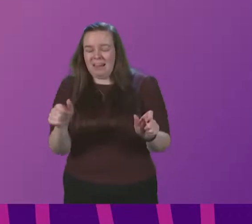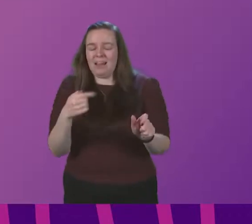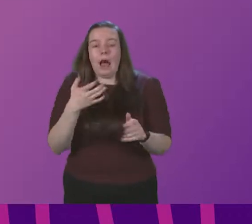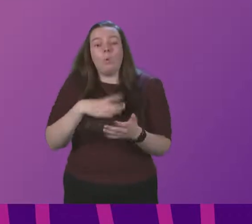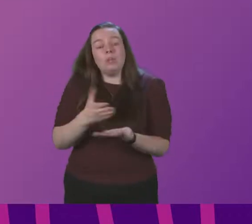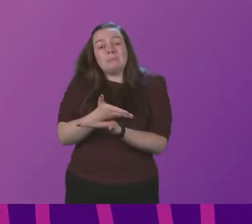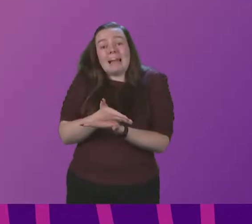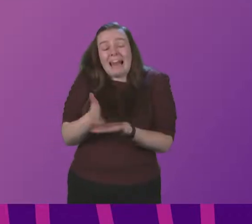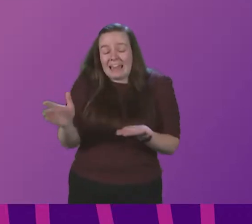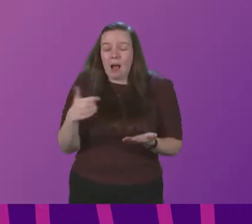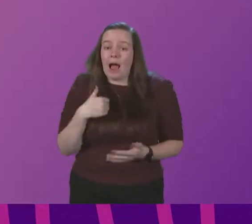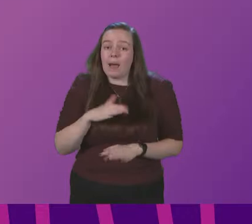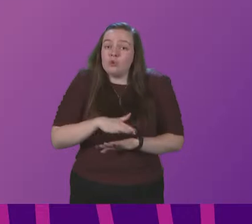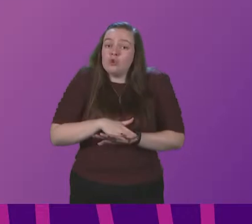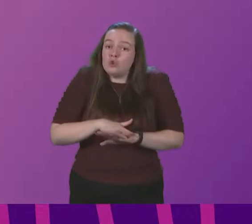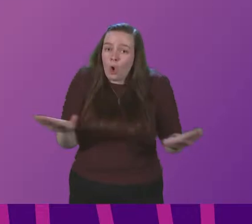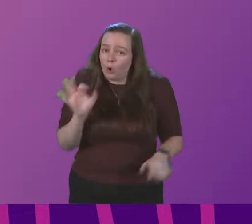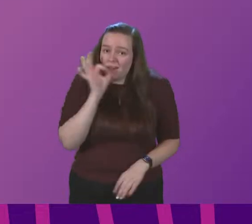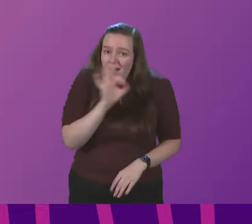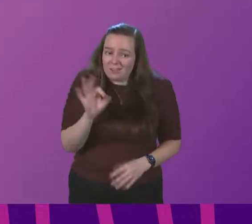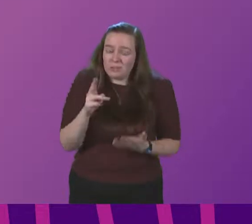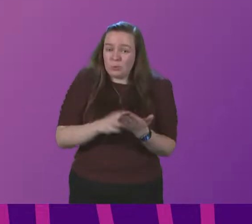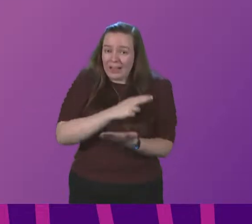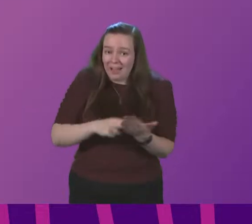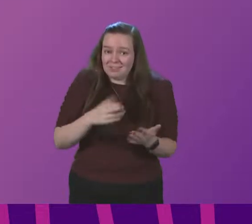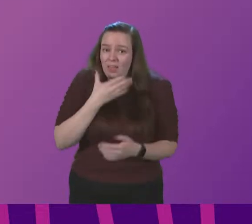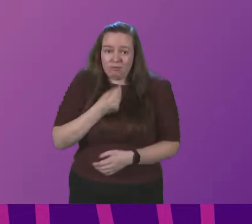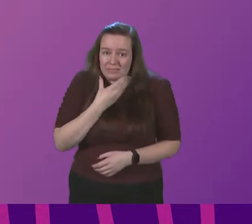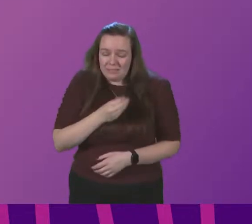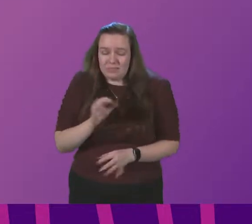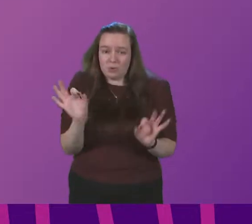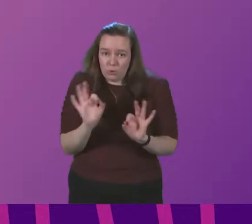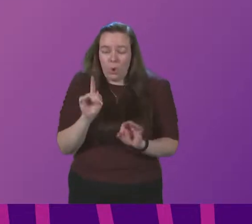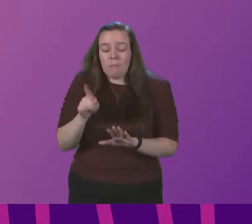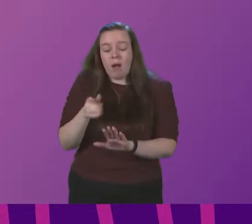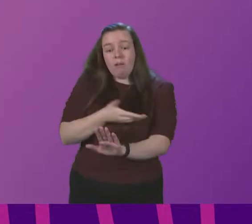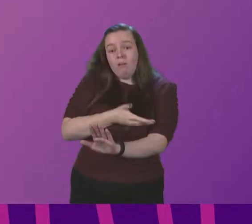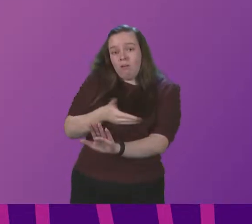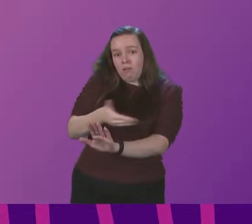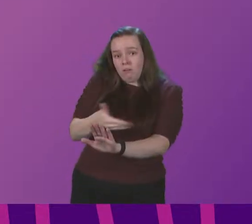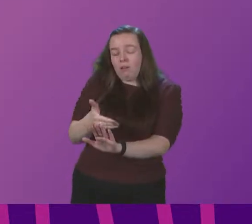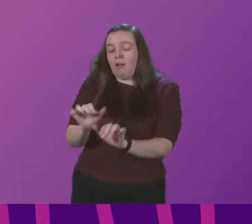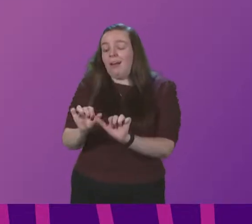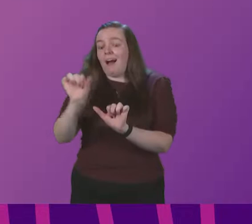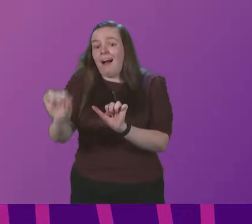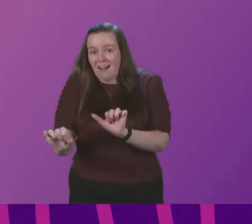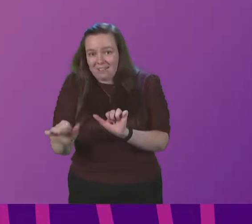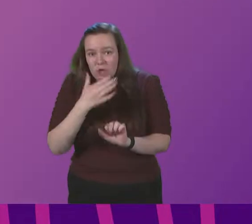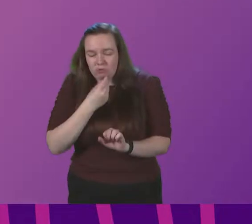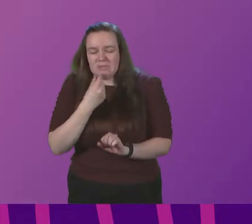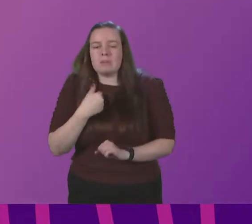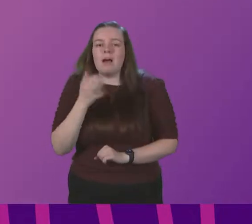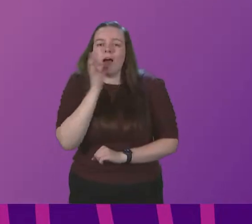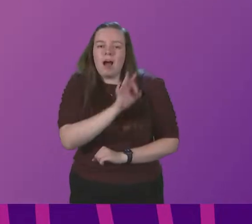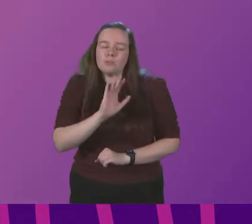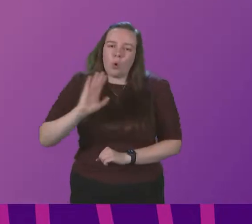clear, I am not asking anyone to cancel Christmas, but in the run-up to and in the immediate aftermath of Christmas, I am